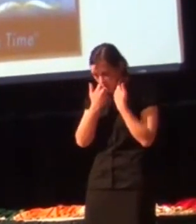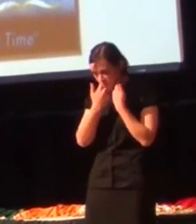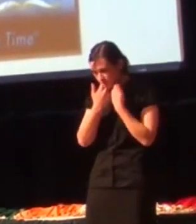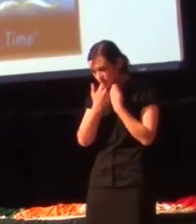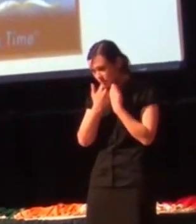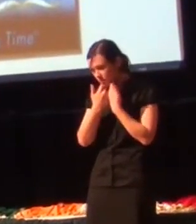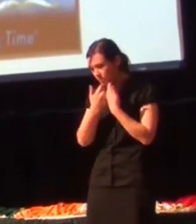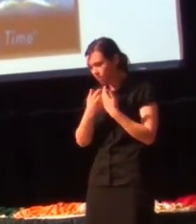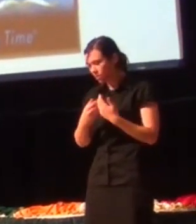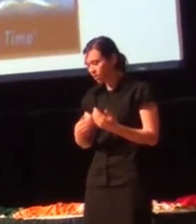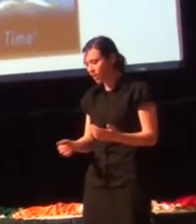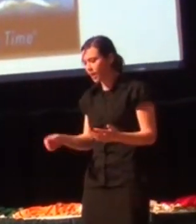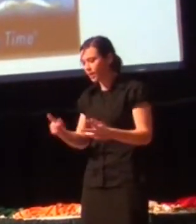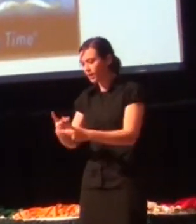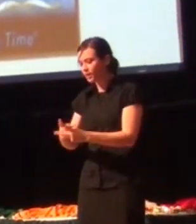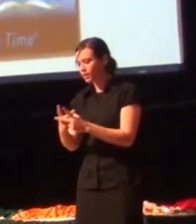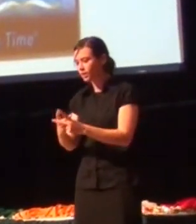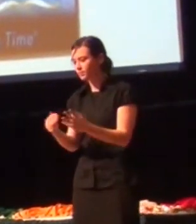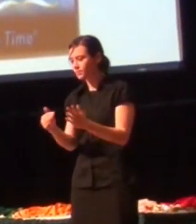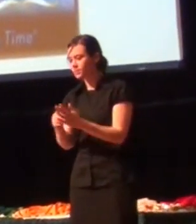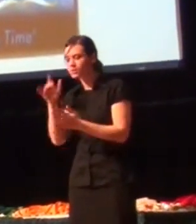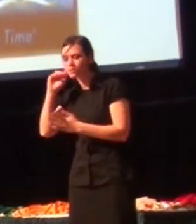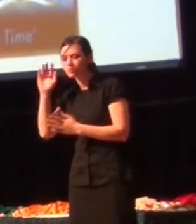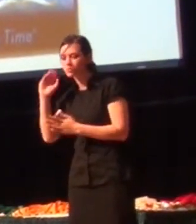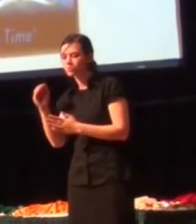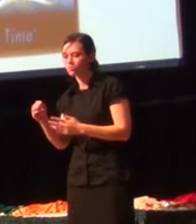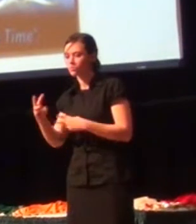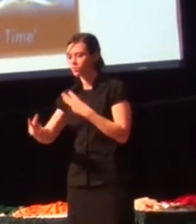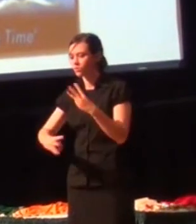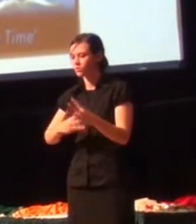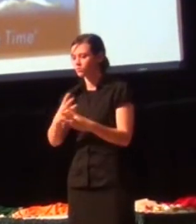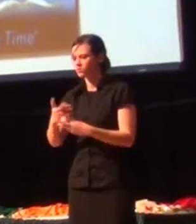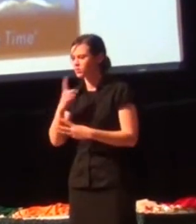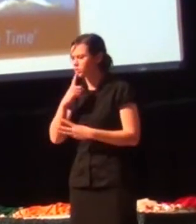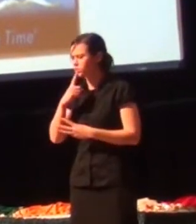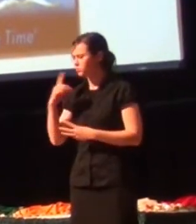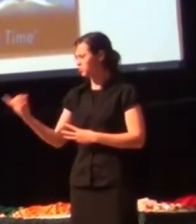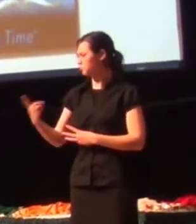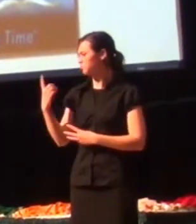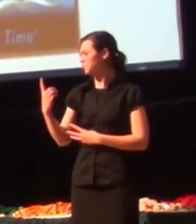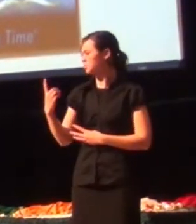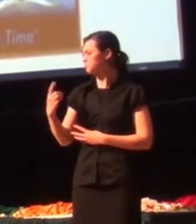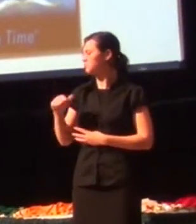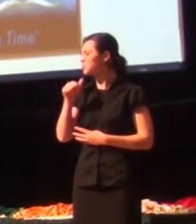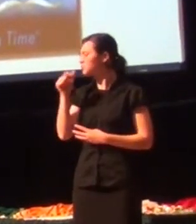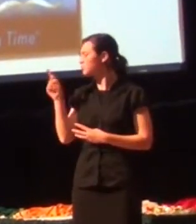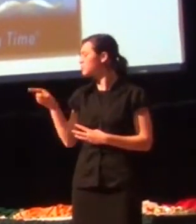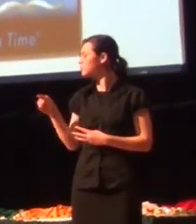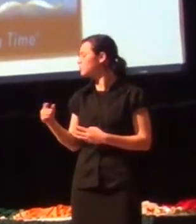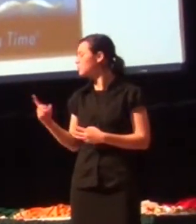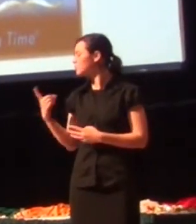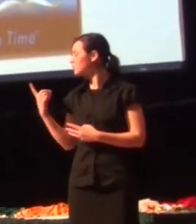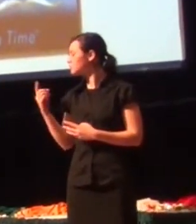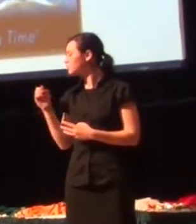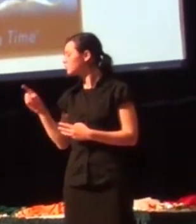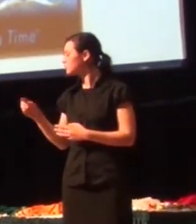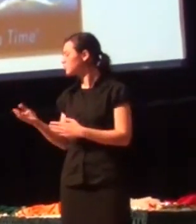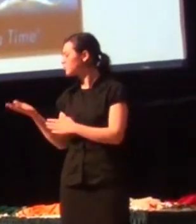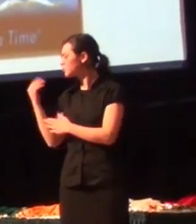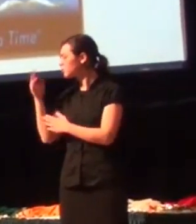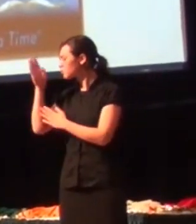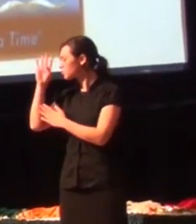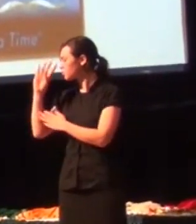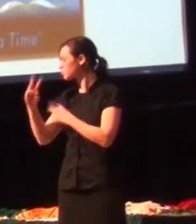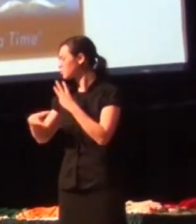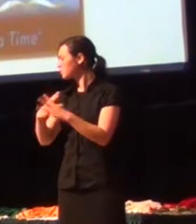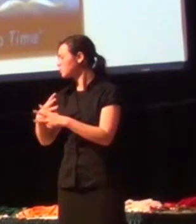I keep listening to this world who says, do it on your own. You're just an astathot, I've made this world my own. Forget putting